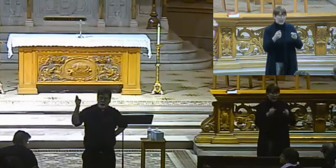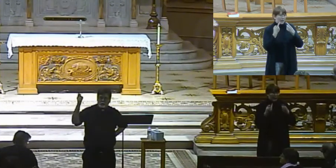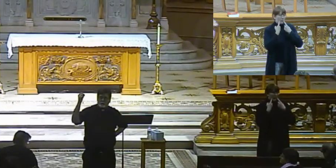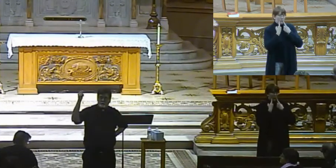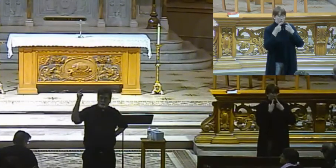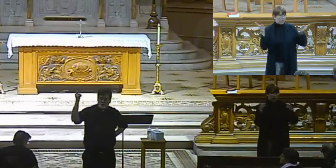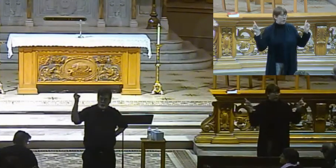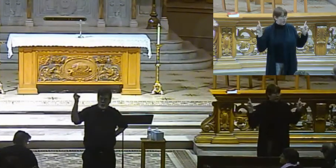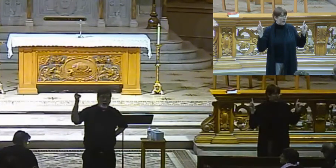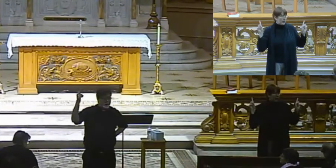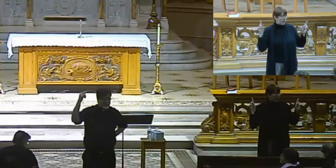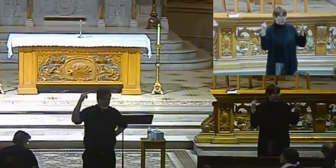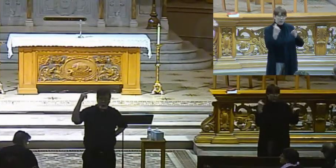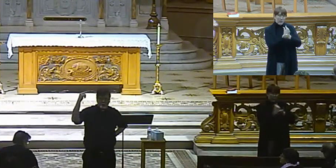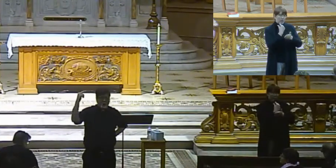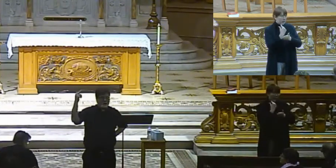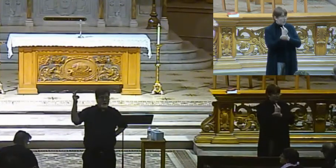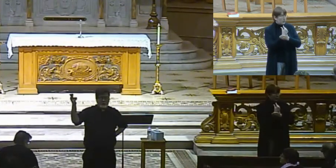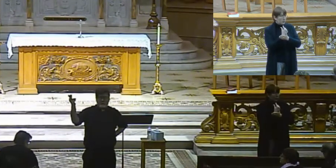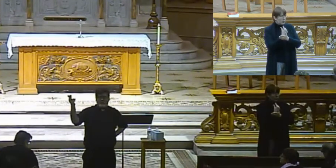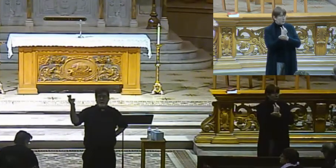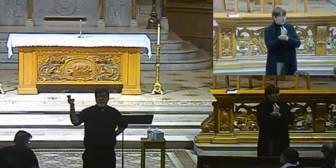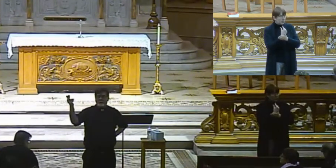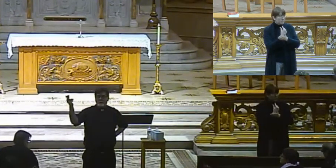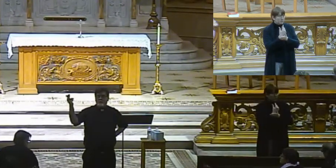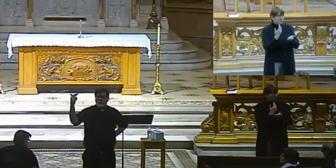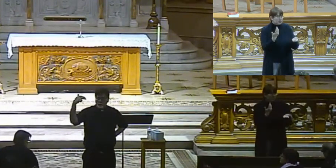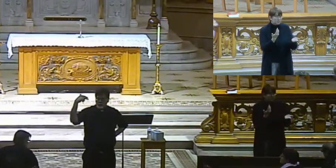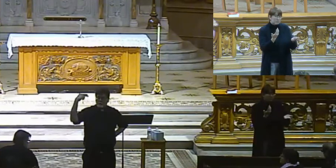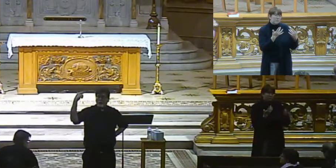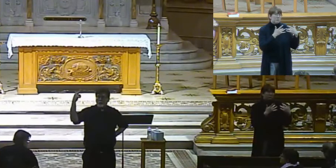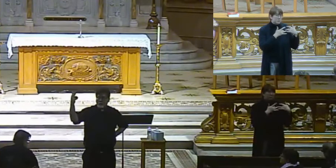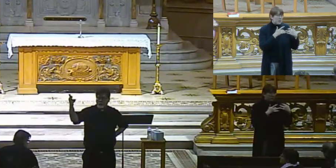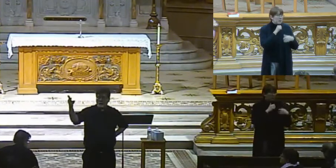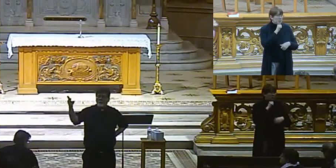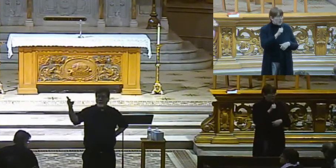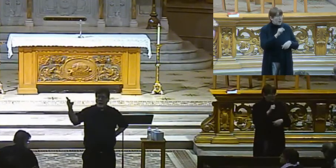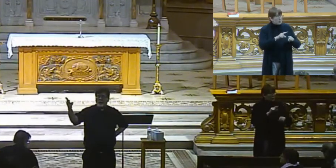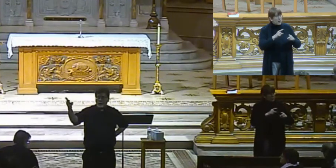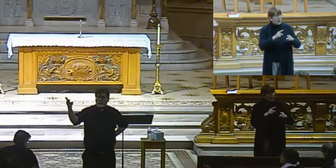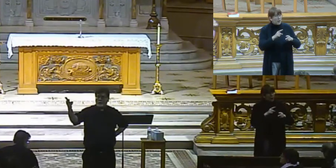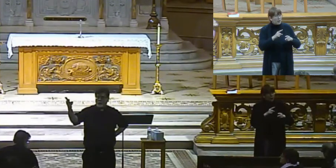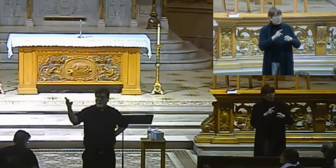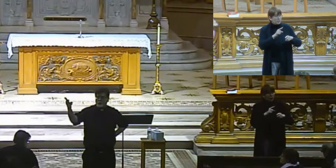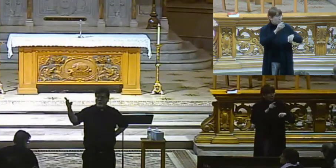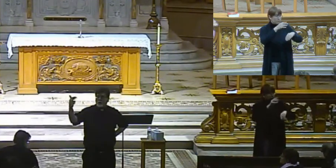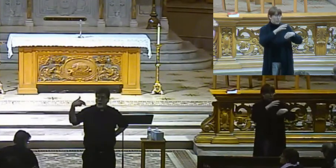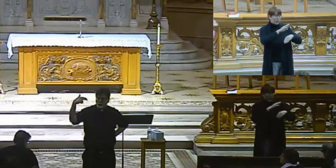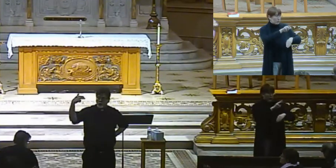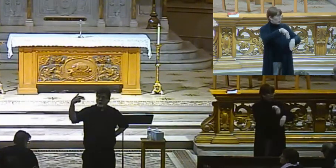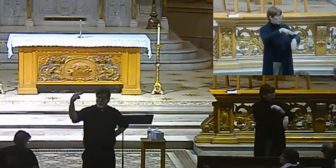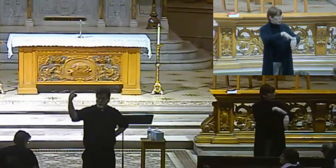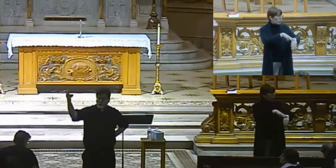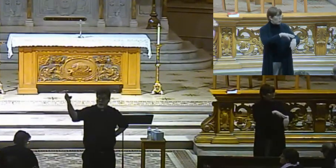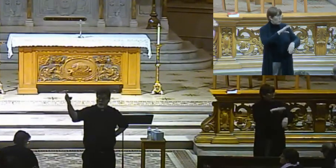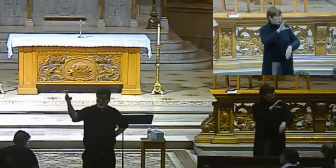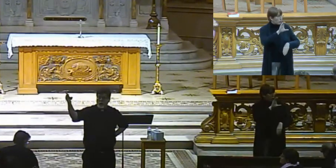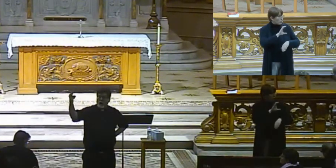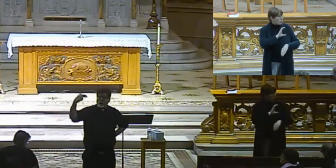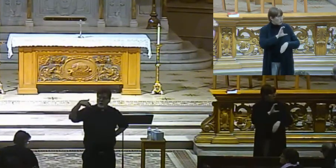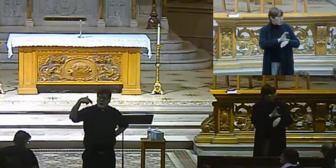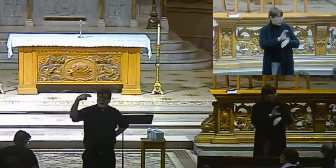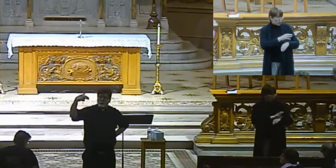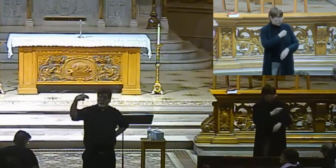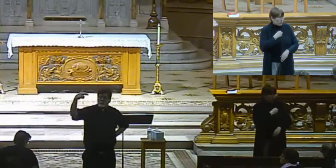the gospel and preach. That's not normally something for laypeople, but a layperson can be delegated by a bishop to do those things.